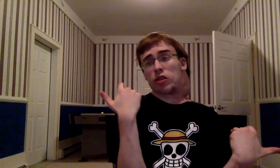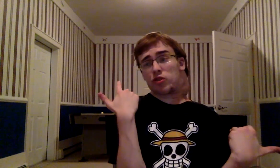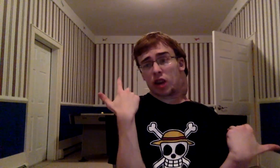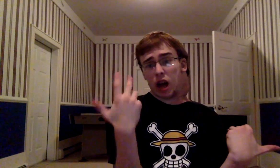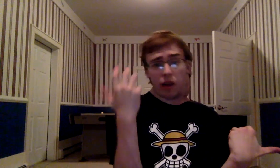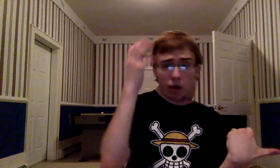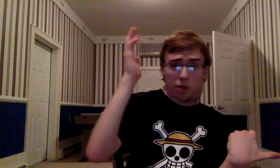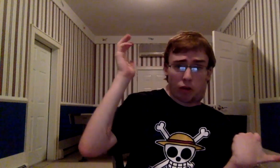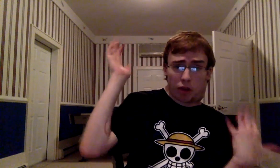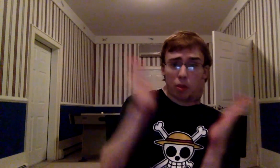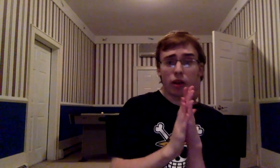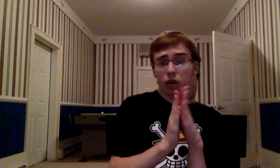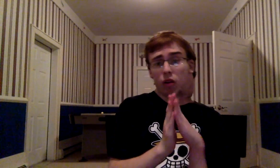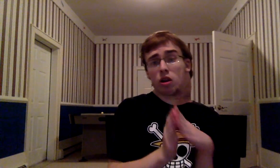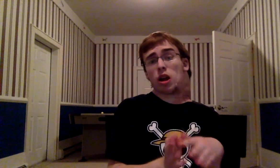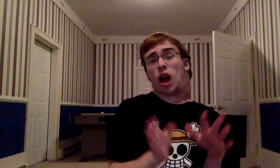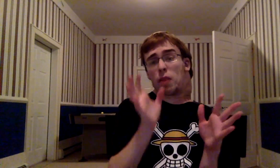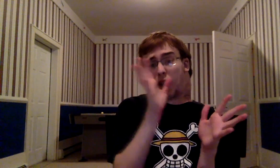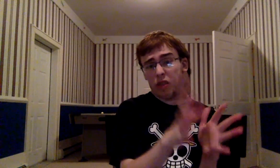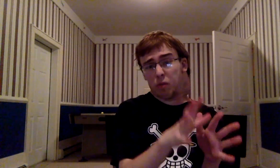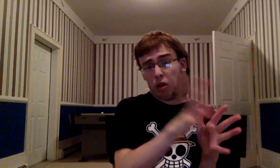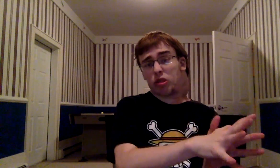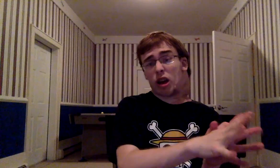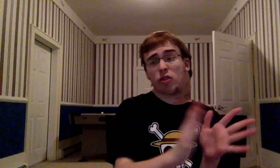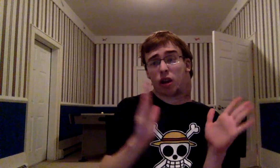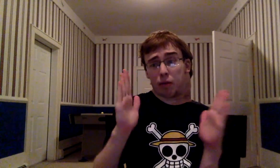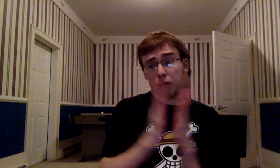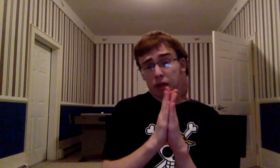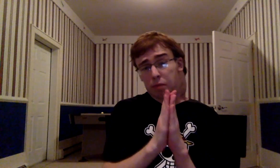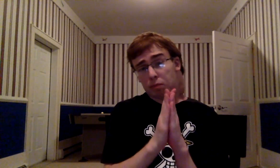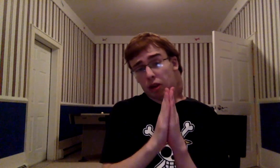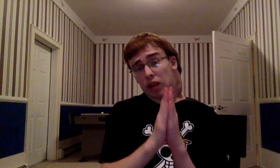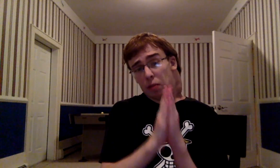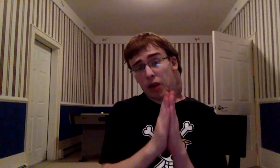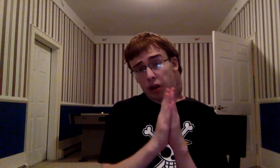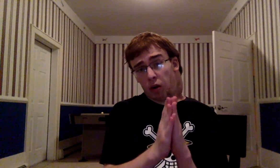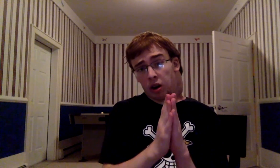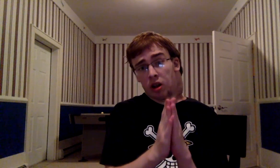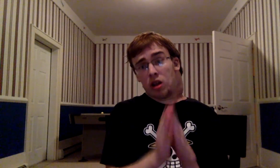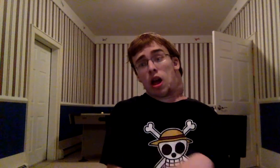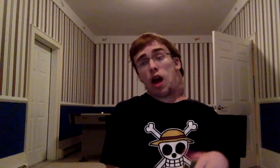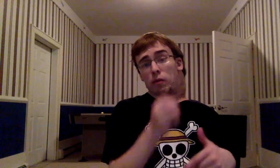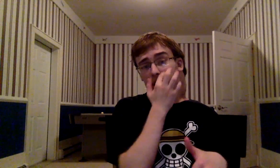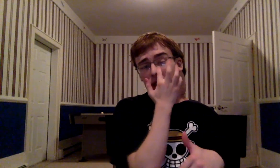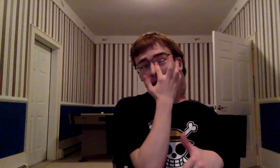Shikai and Grenny brought down the meteor At the end of one chapter, Grenny brings down the meteor And we're